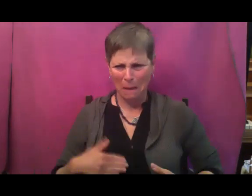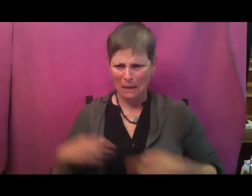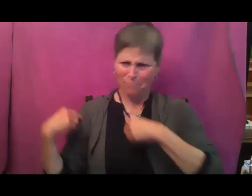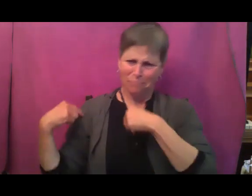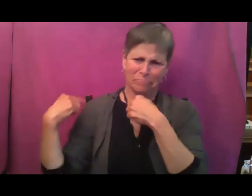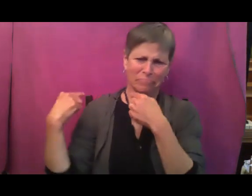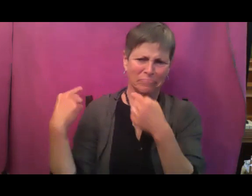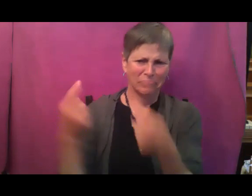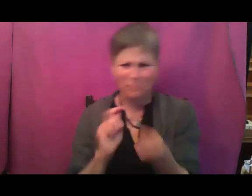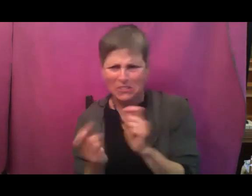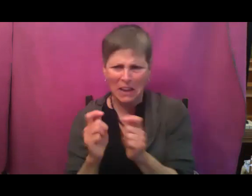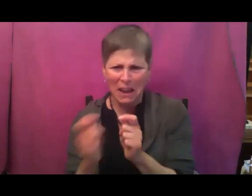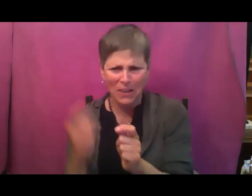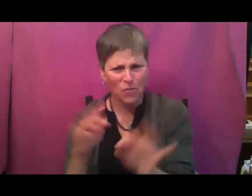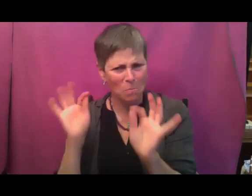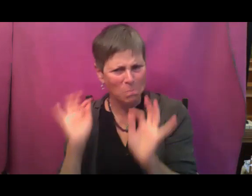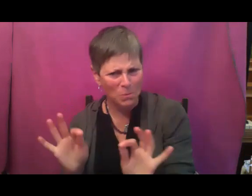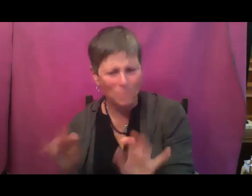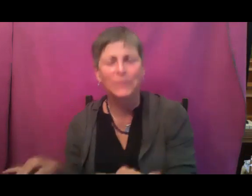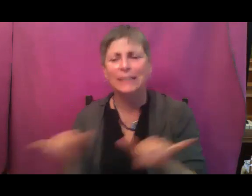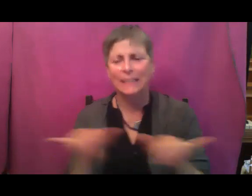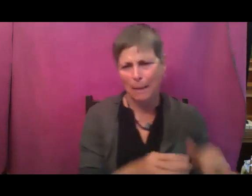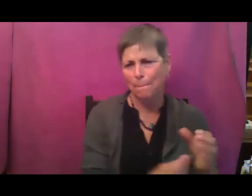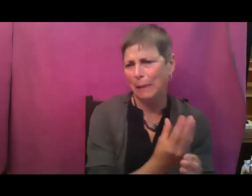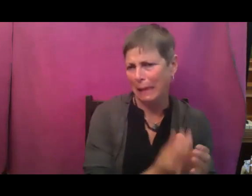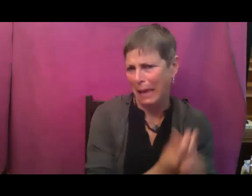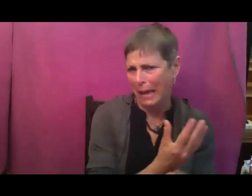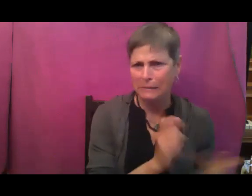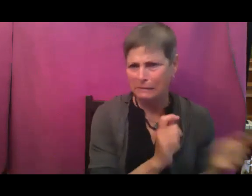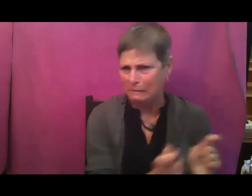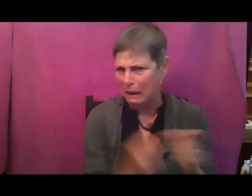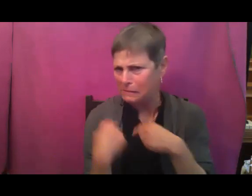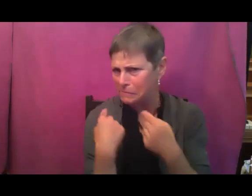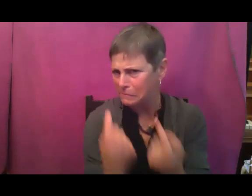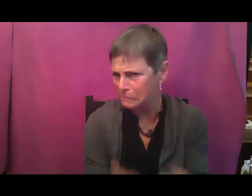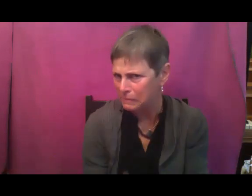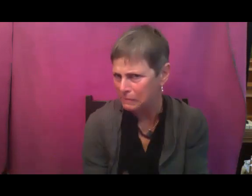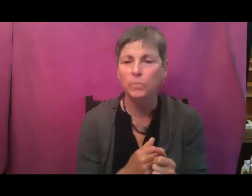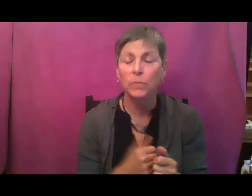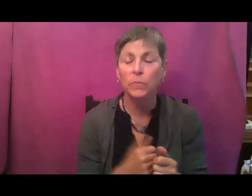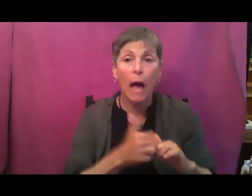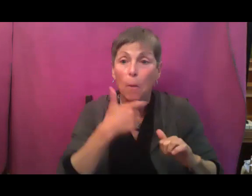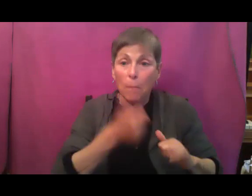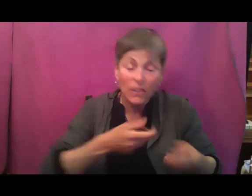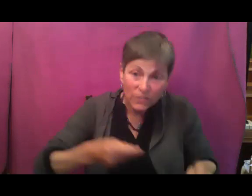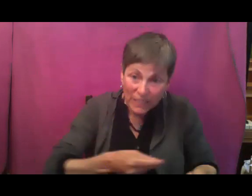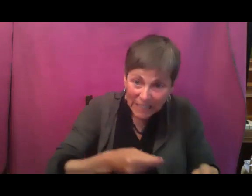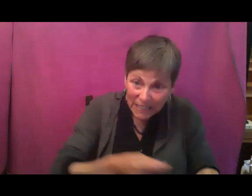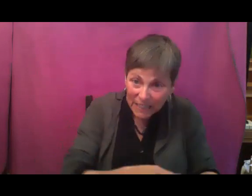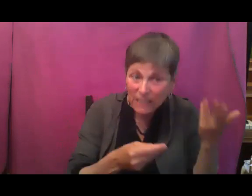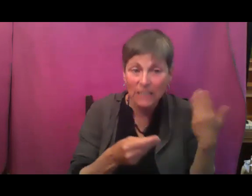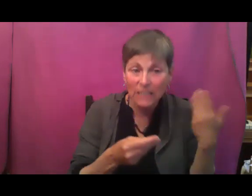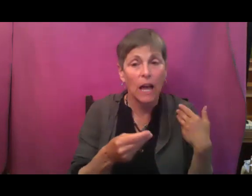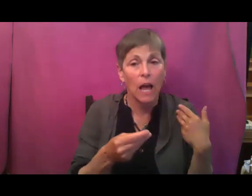plants. So nutrient dense soil and row cover is a great way also. Oh, and crushing cucumber